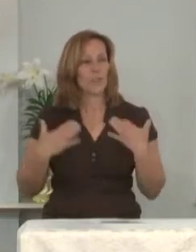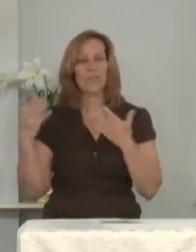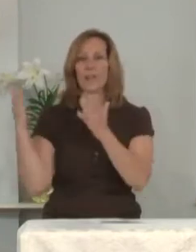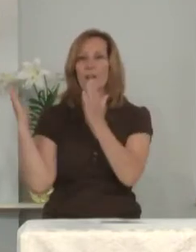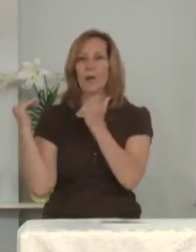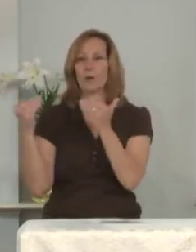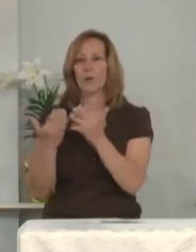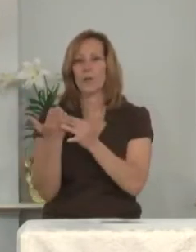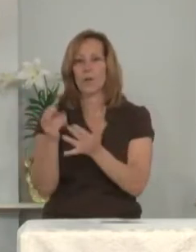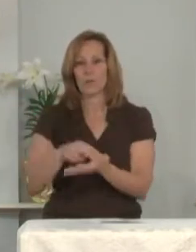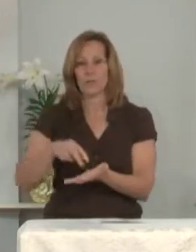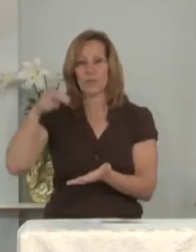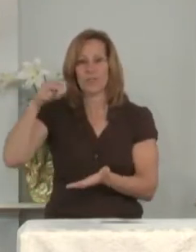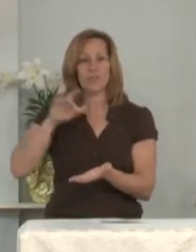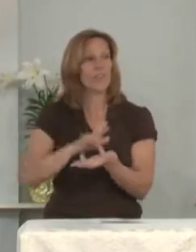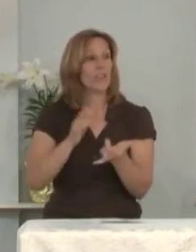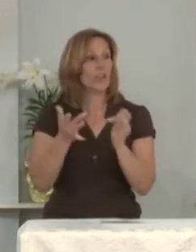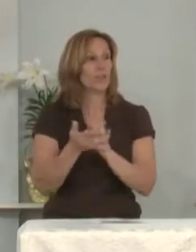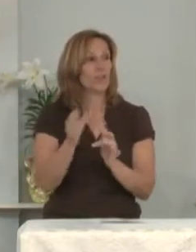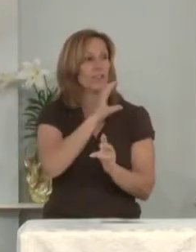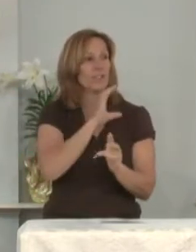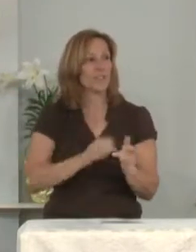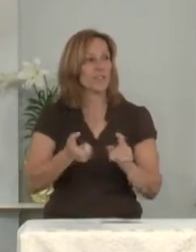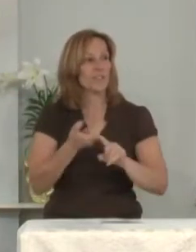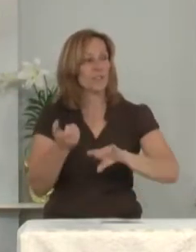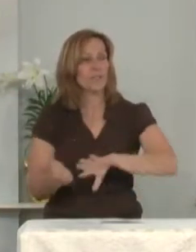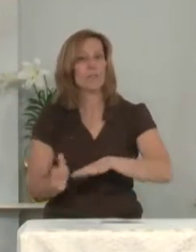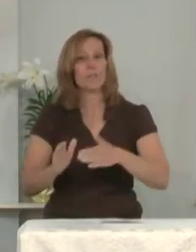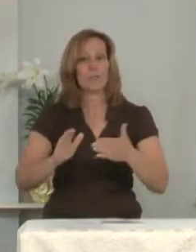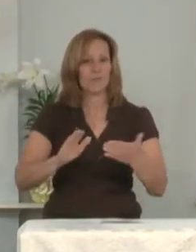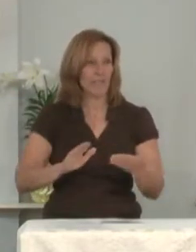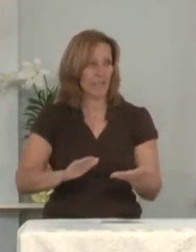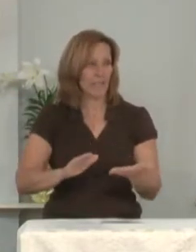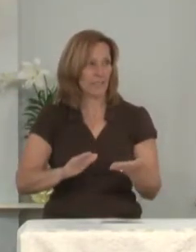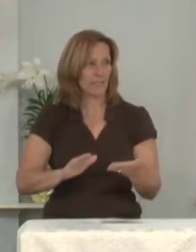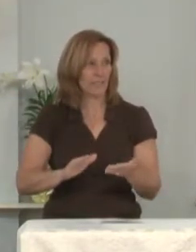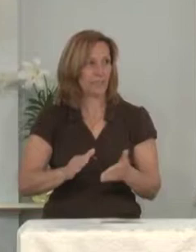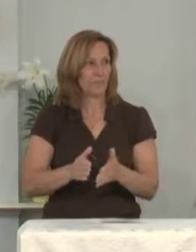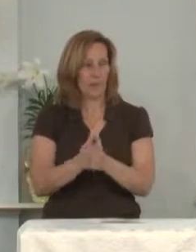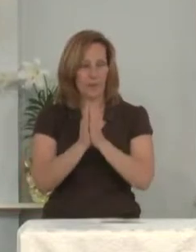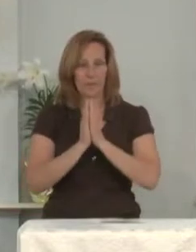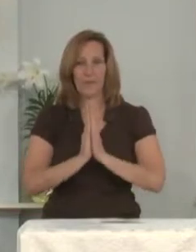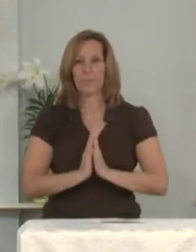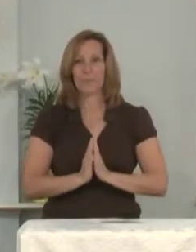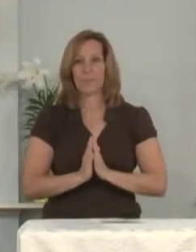through the resurrection of Jesus Christ from the dead. Amen.